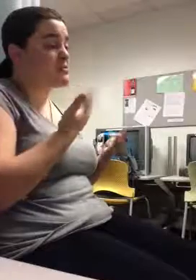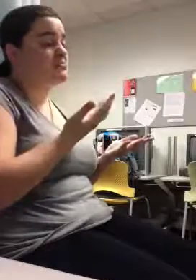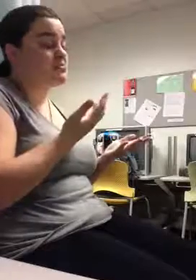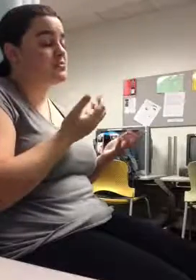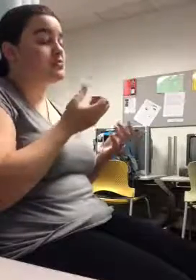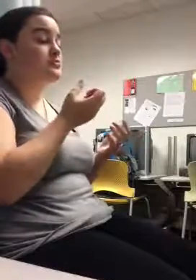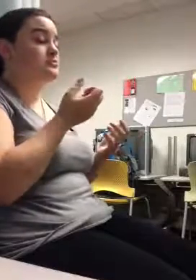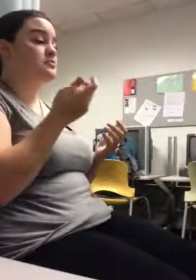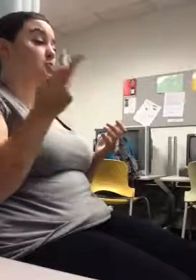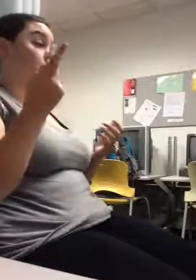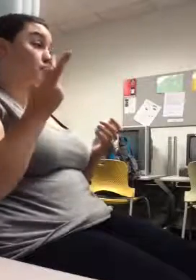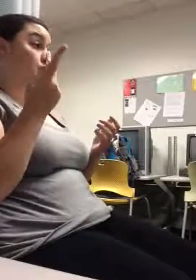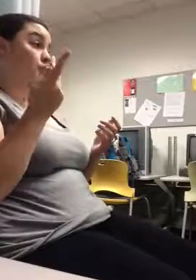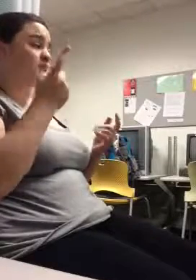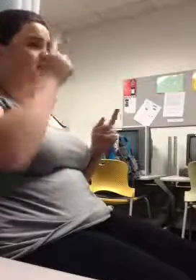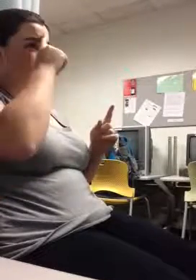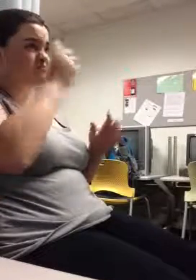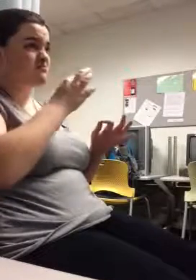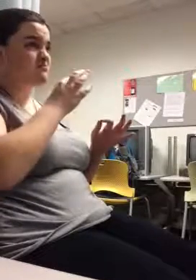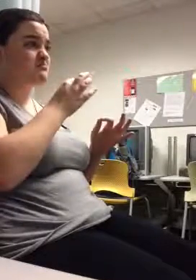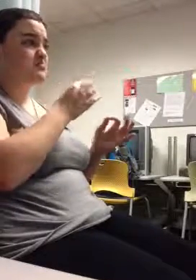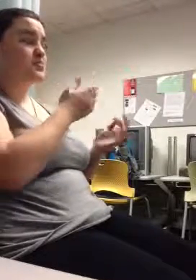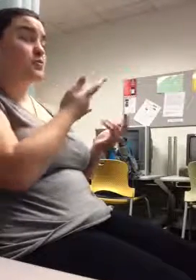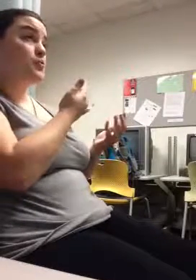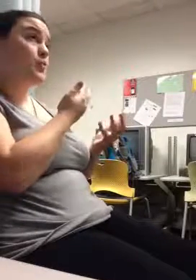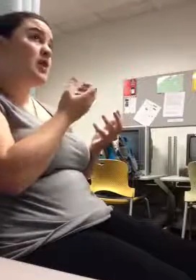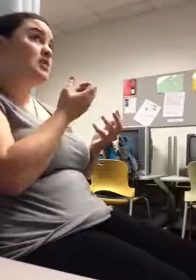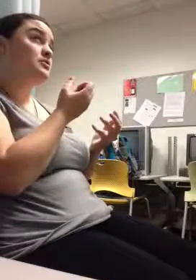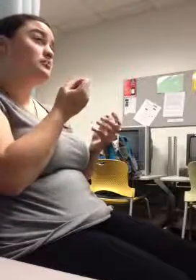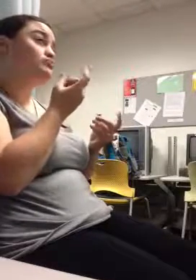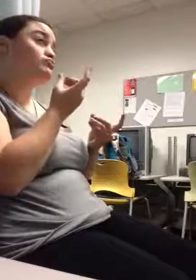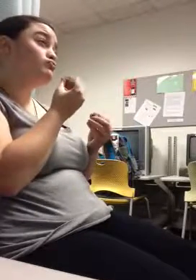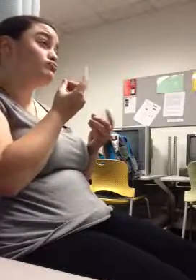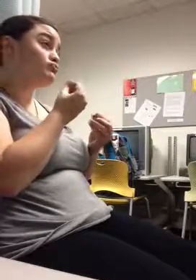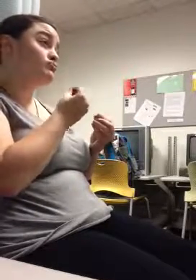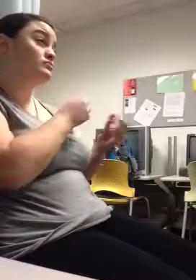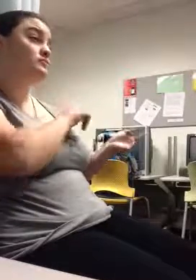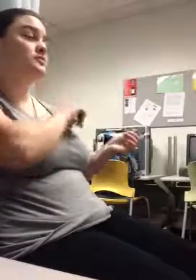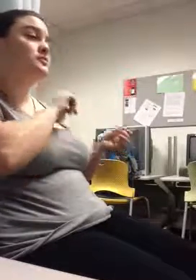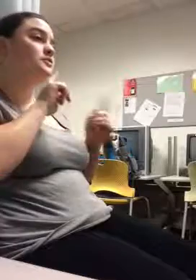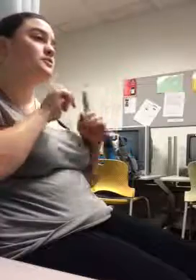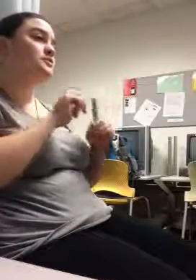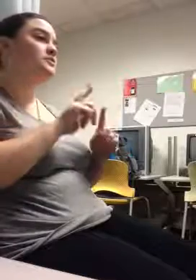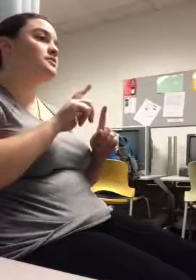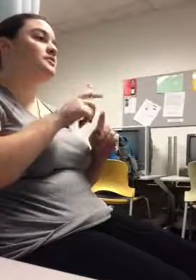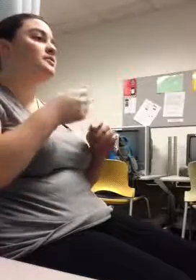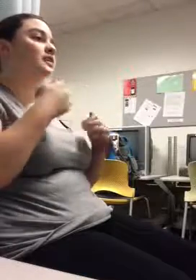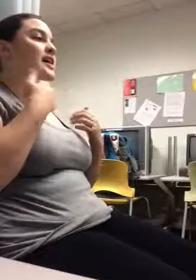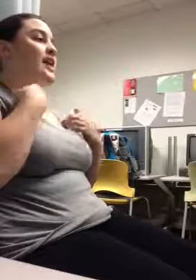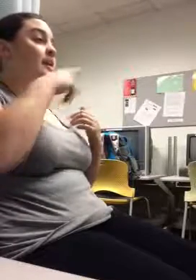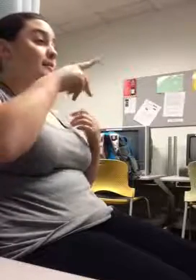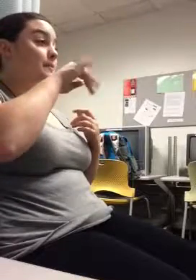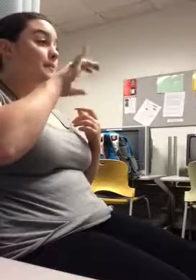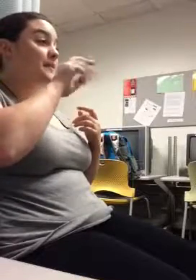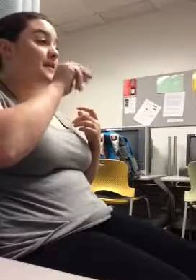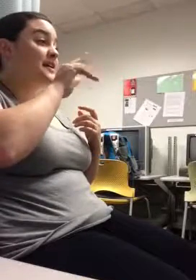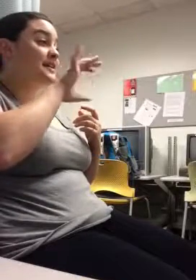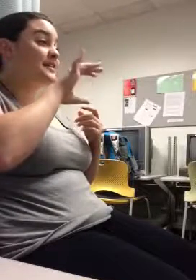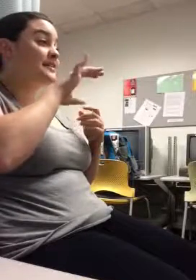So we went over and there was a nearby picnic area and just kind of,